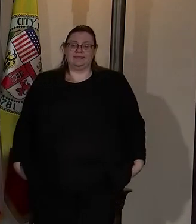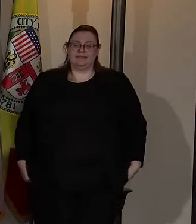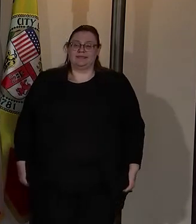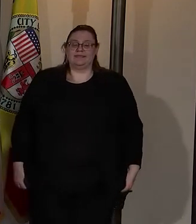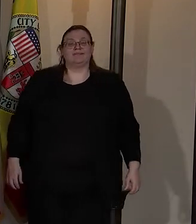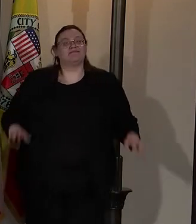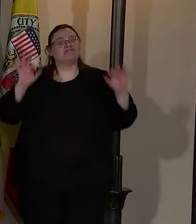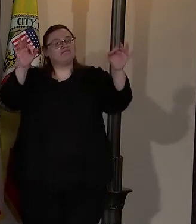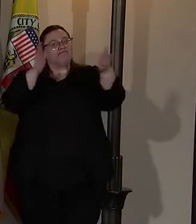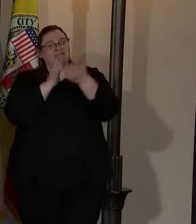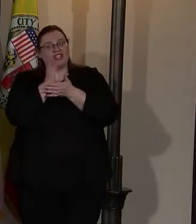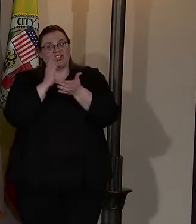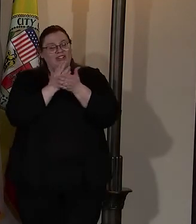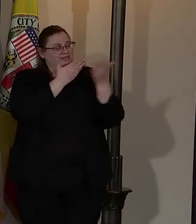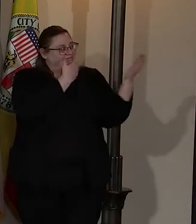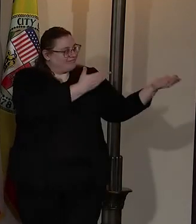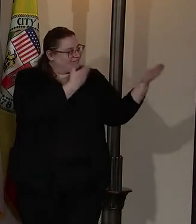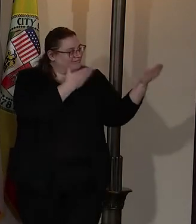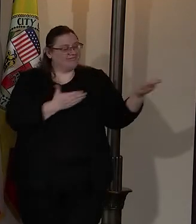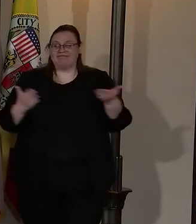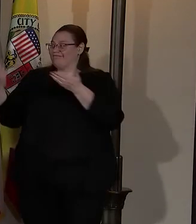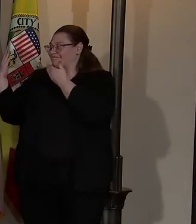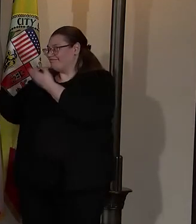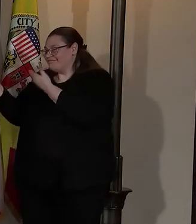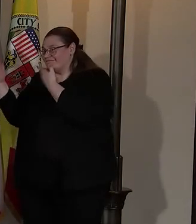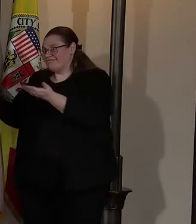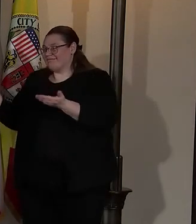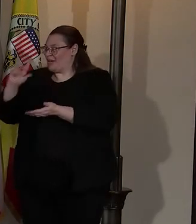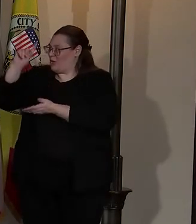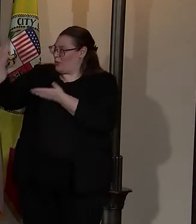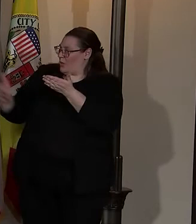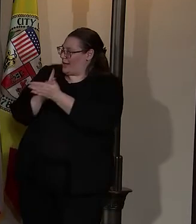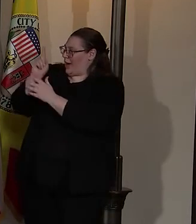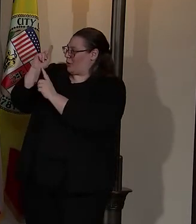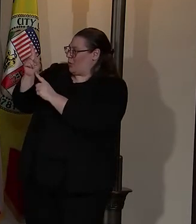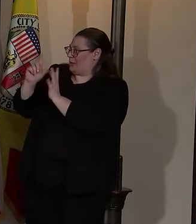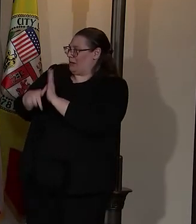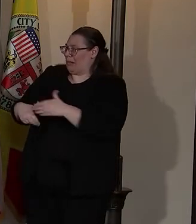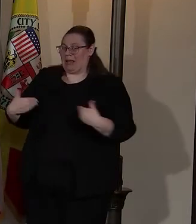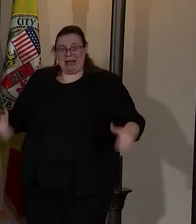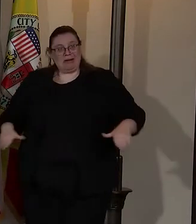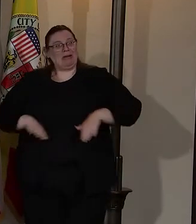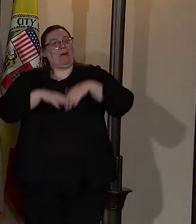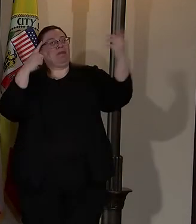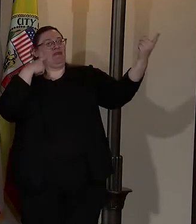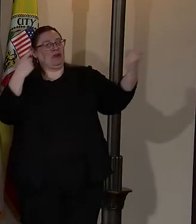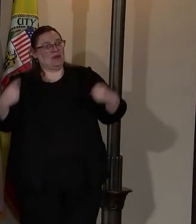All right. Thank you all. One hour and one minute later, are there any questions?